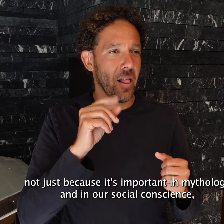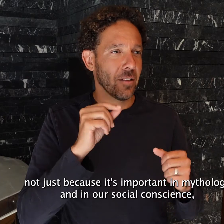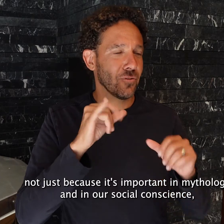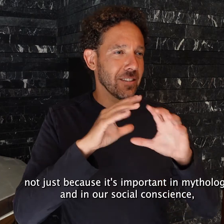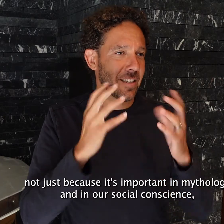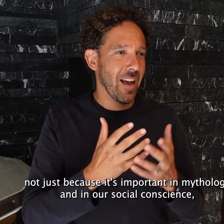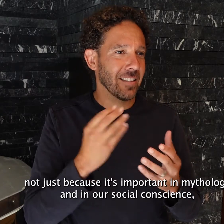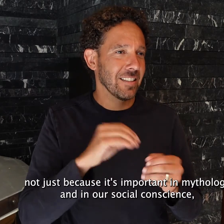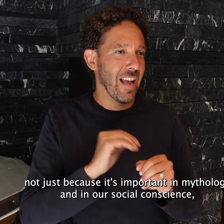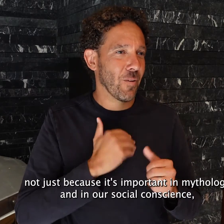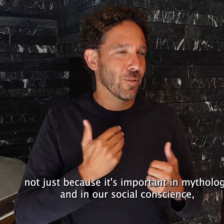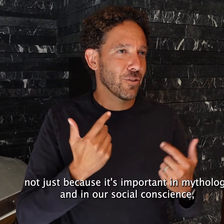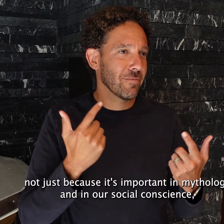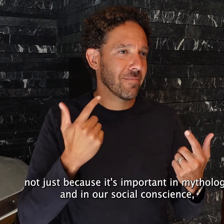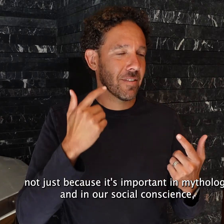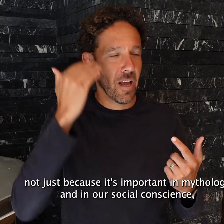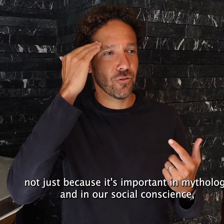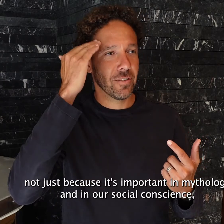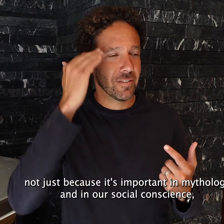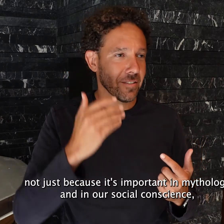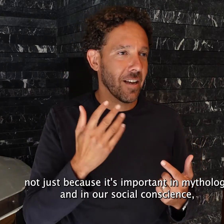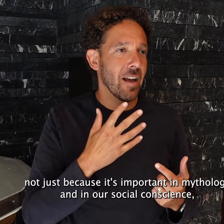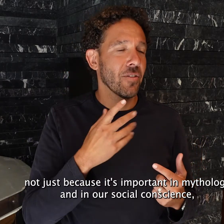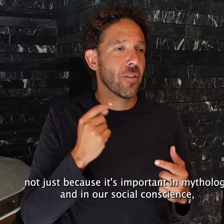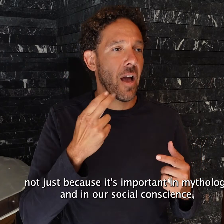What are theinnen part part of to what was going on. I I I one of first got married.